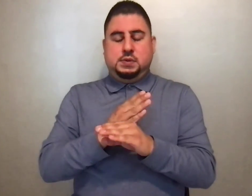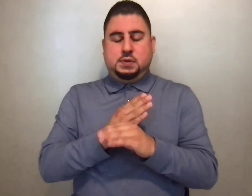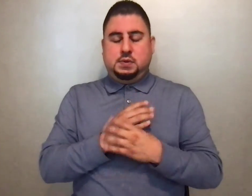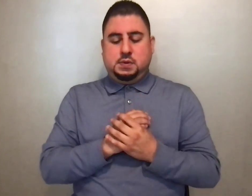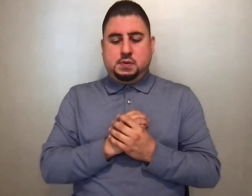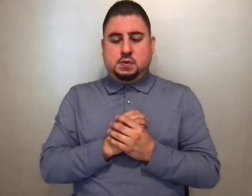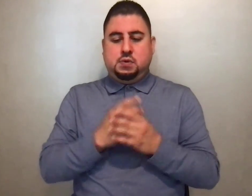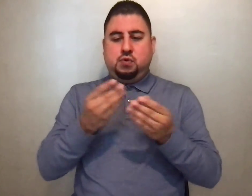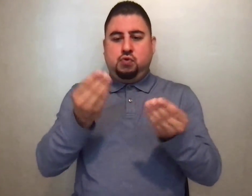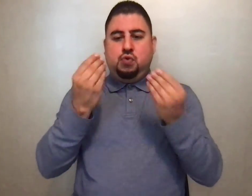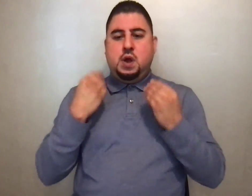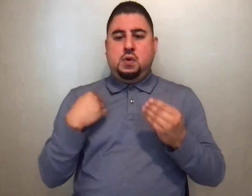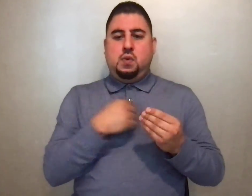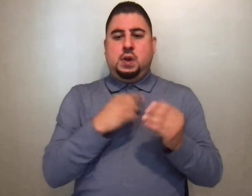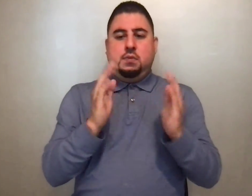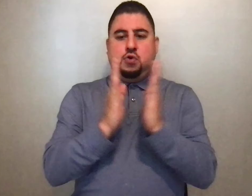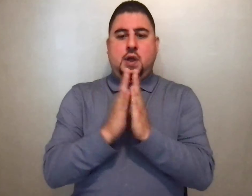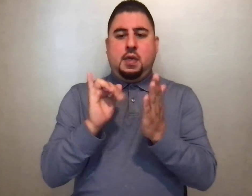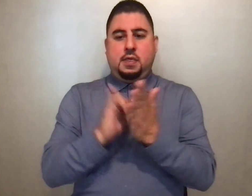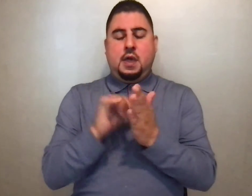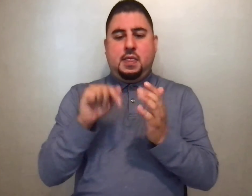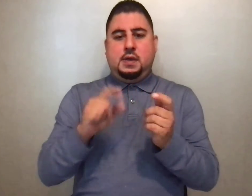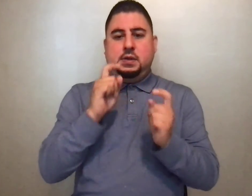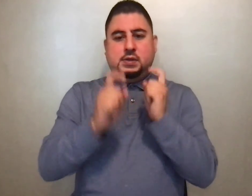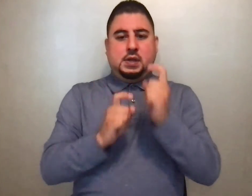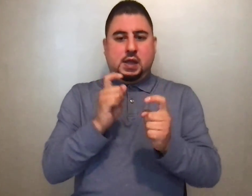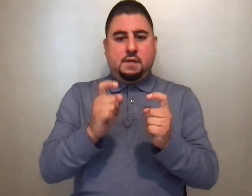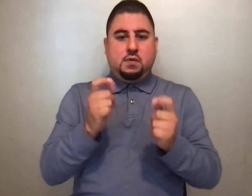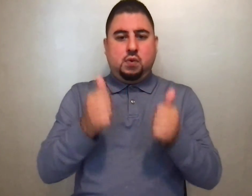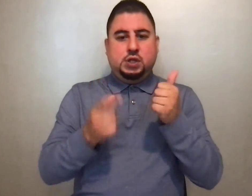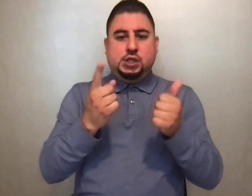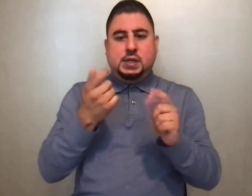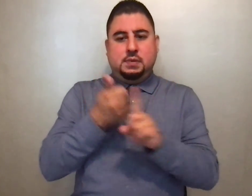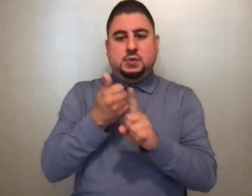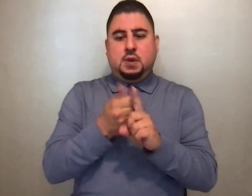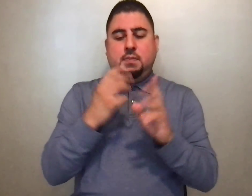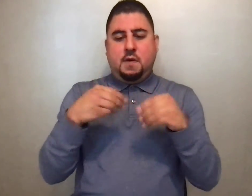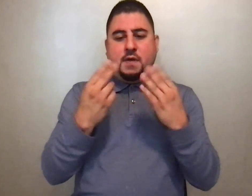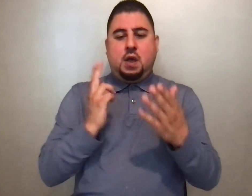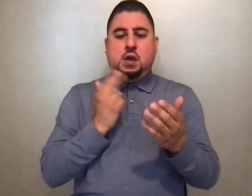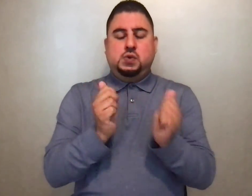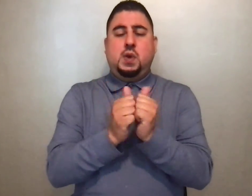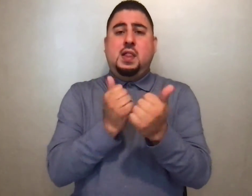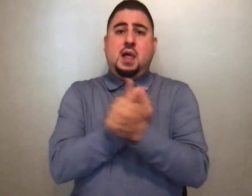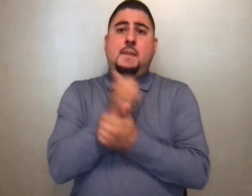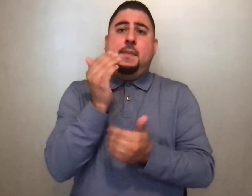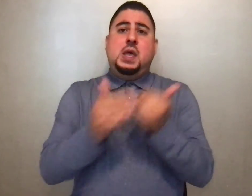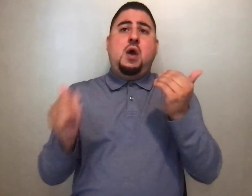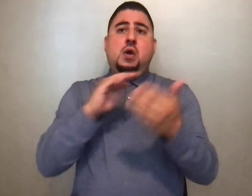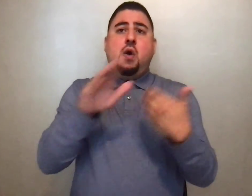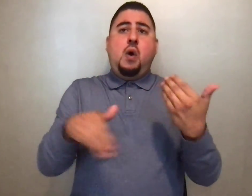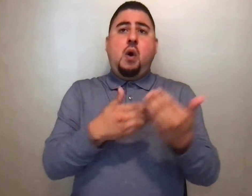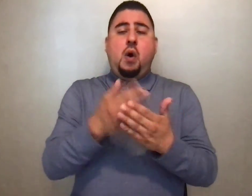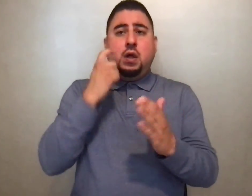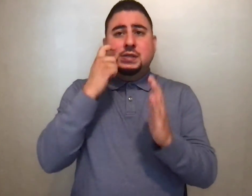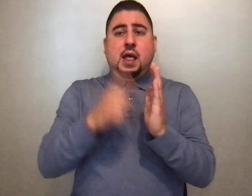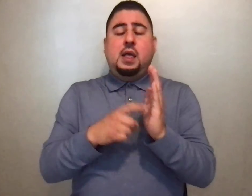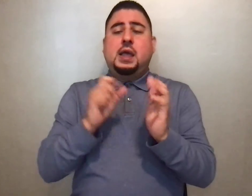Grant, we pray, that this gift, which he himself gave us with love beyond all telling, may profit us for